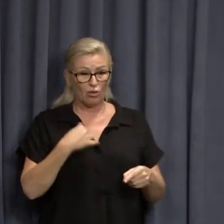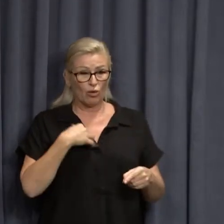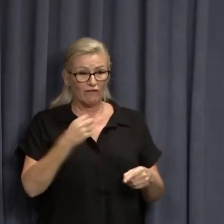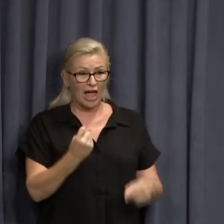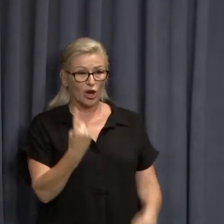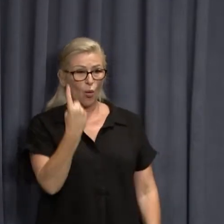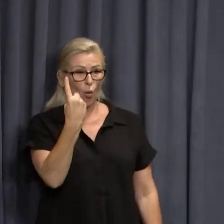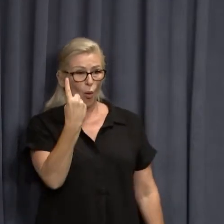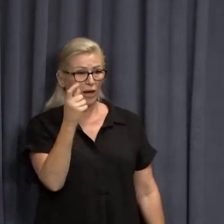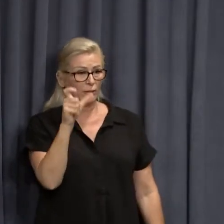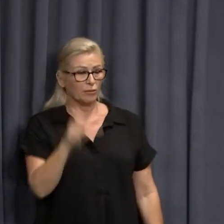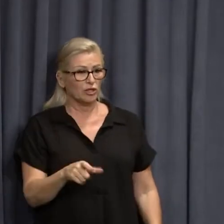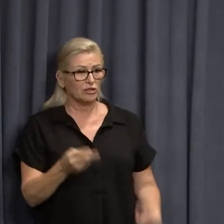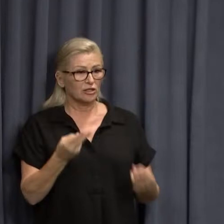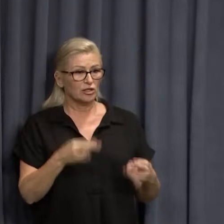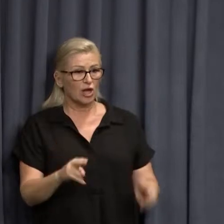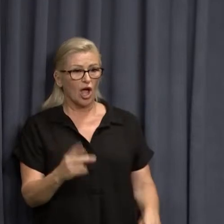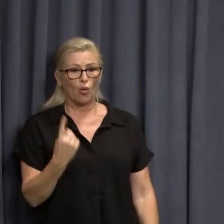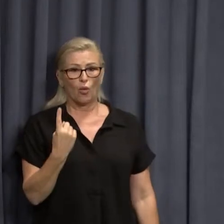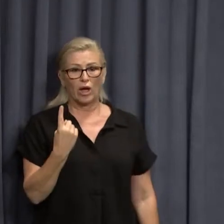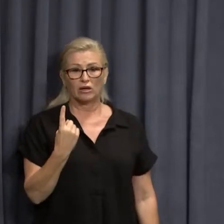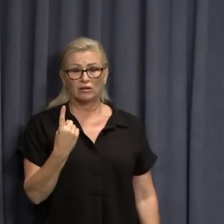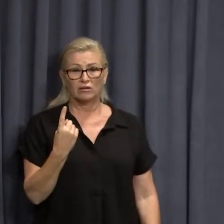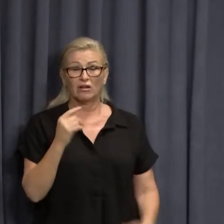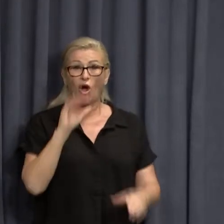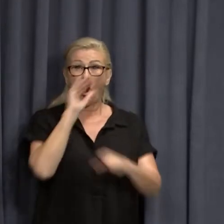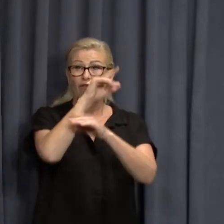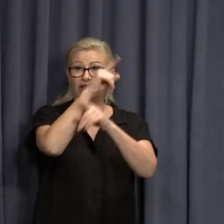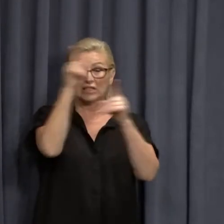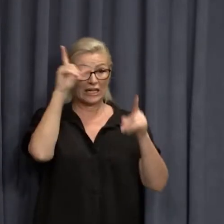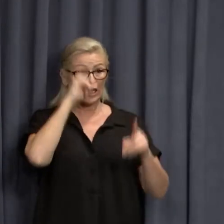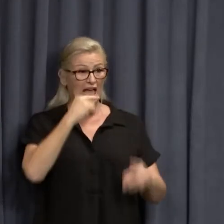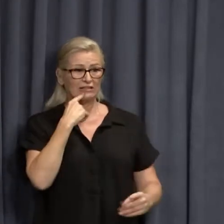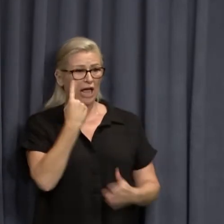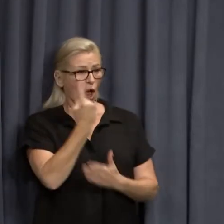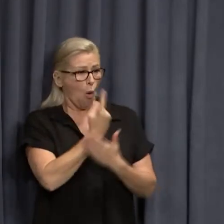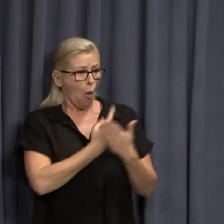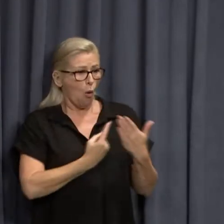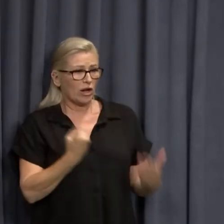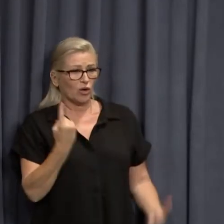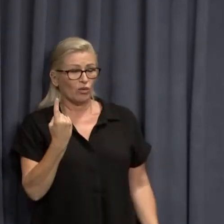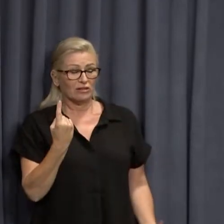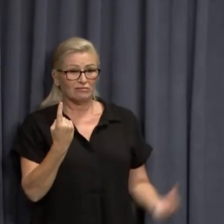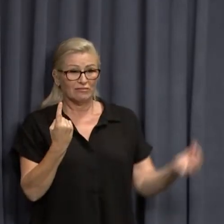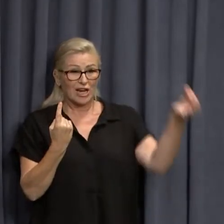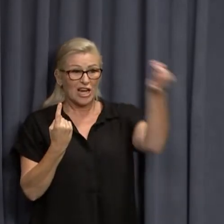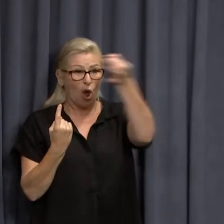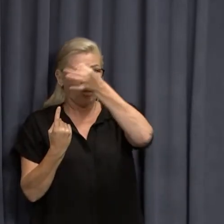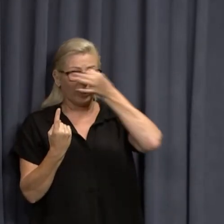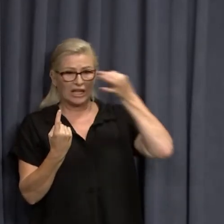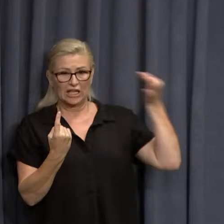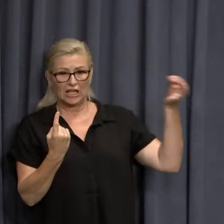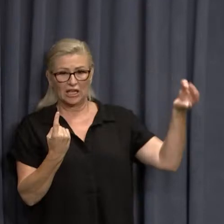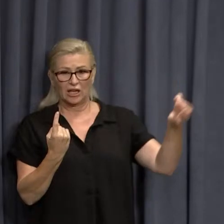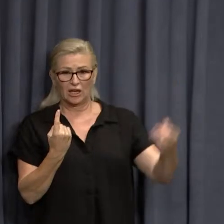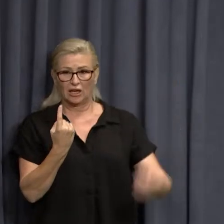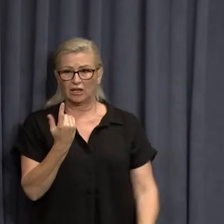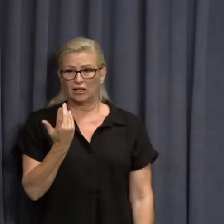person pass away. There's not many places in the world that can say that, virtually nowhere, in fact. And so